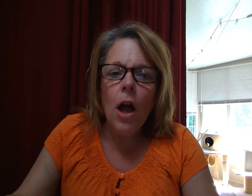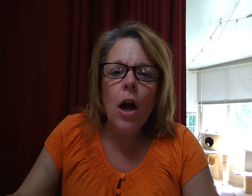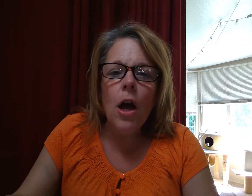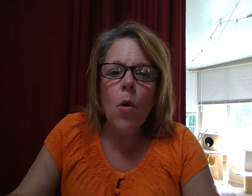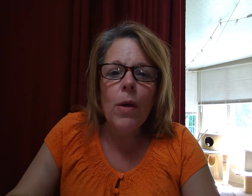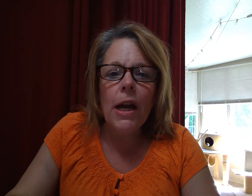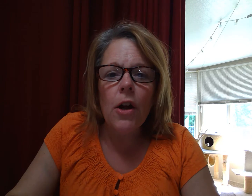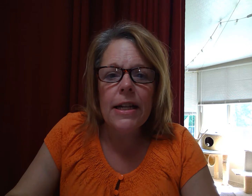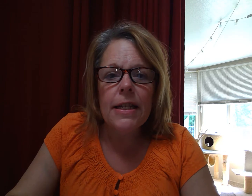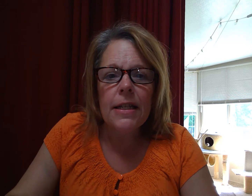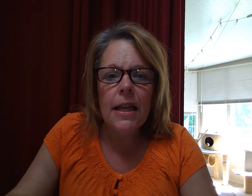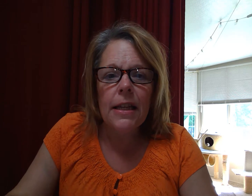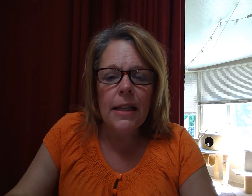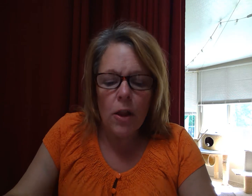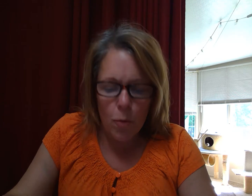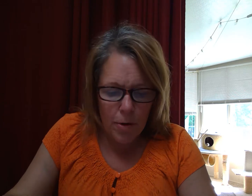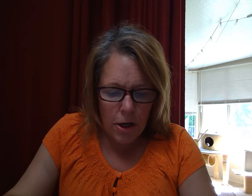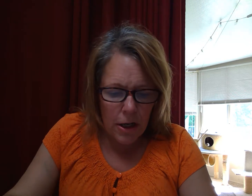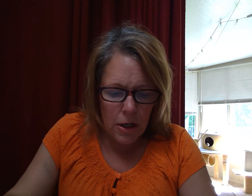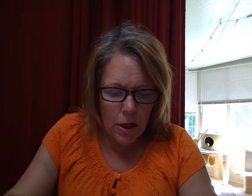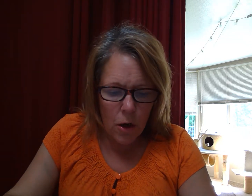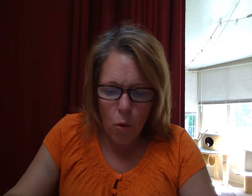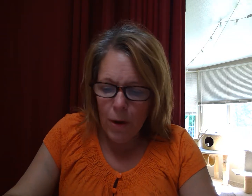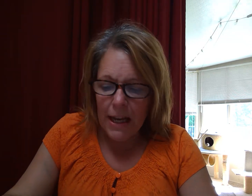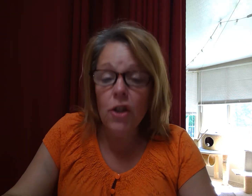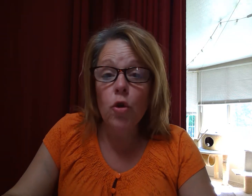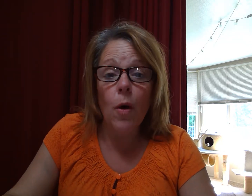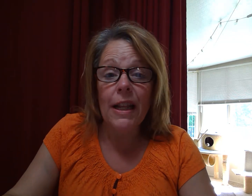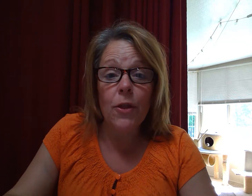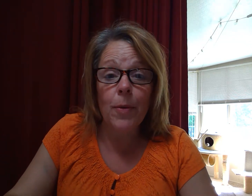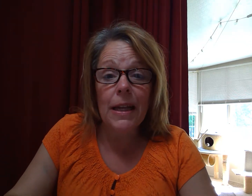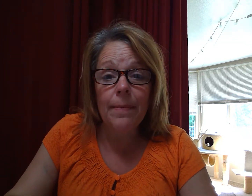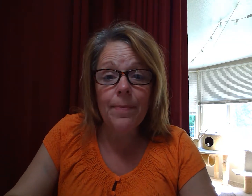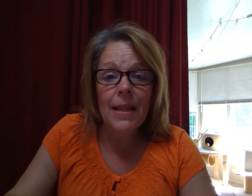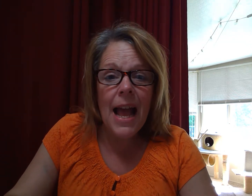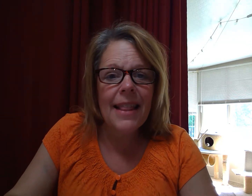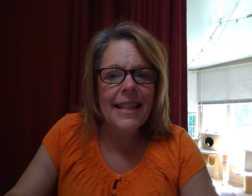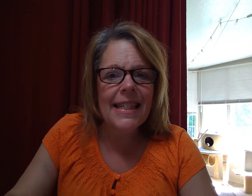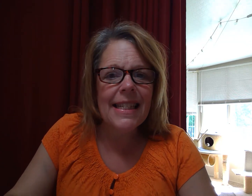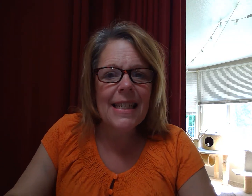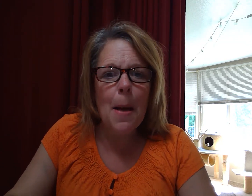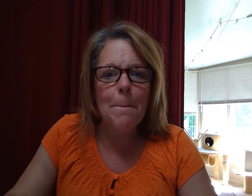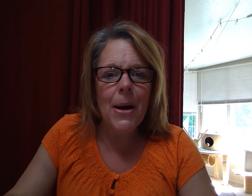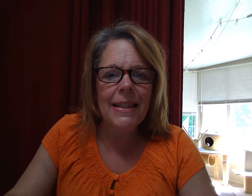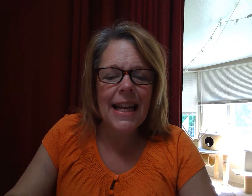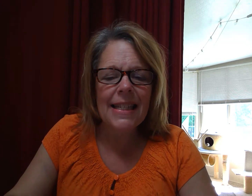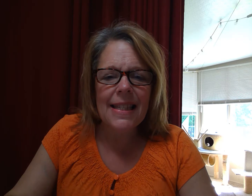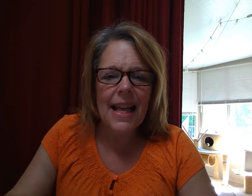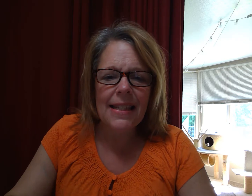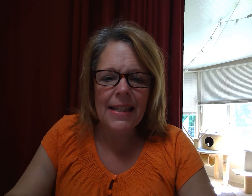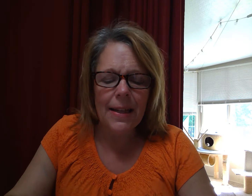We are in the yellow book, week 23. This is Monday's lesson.